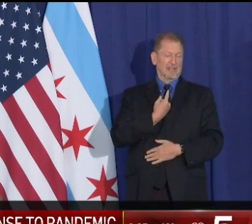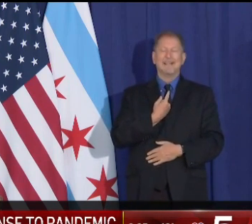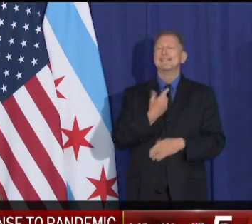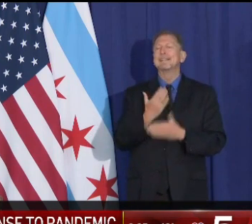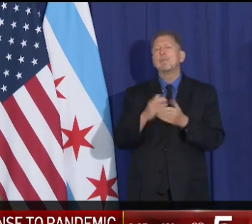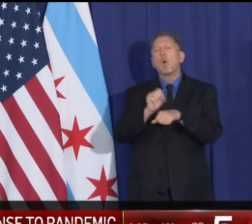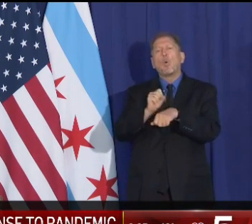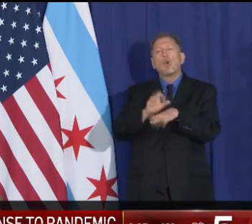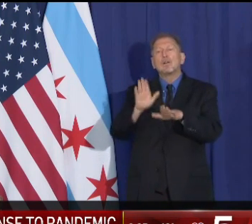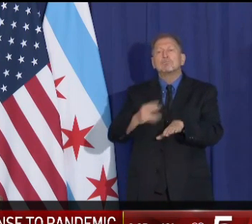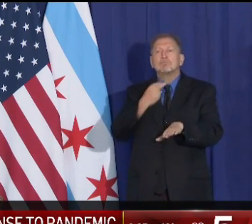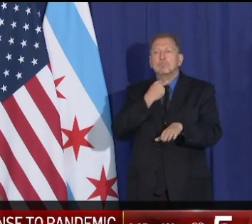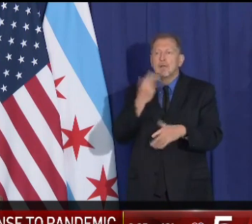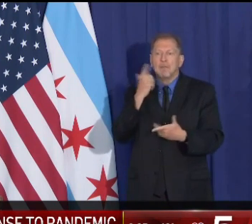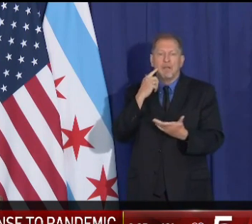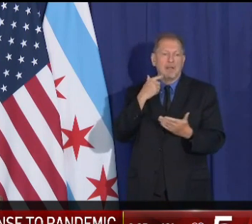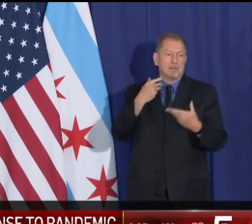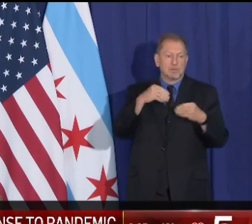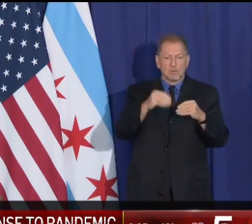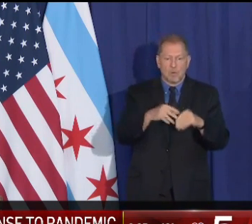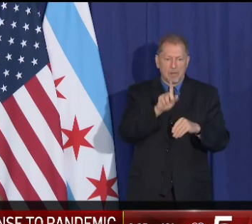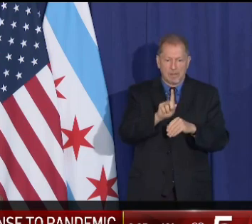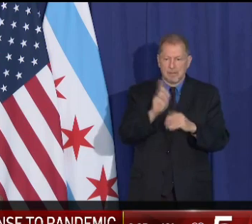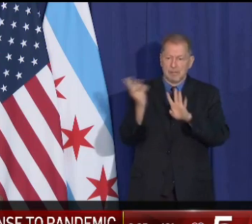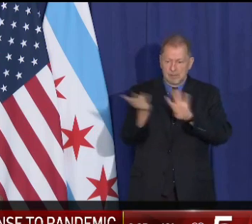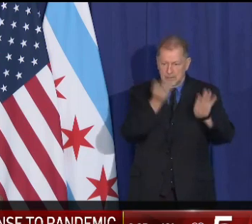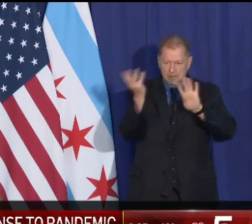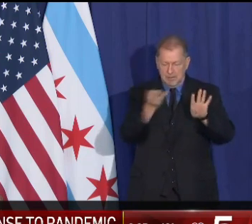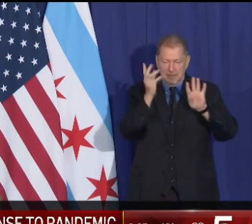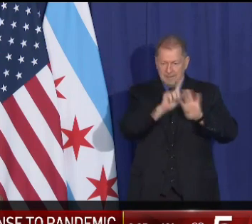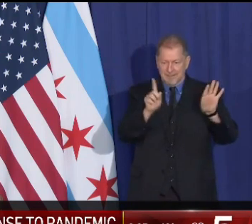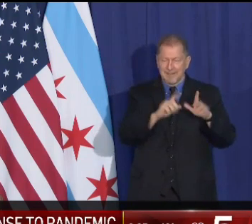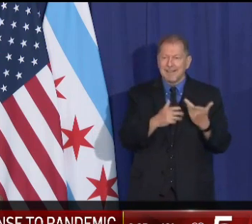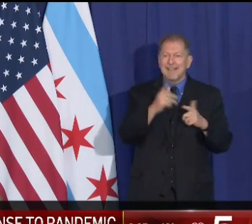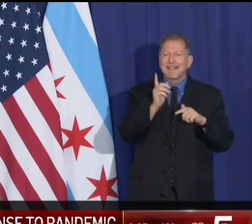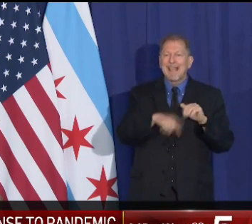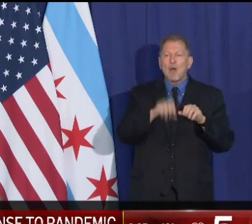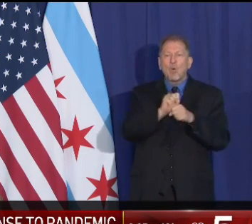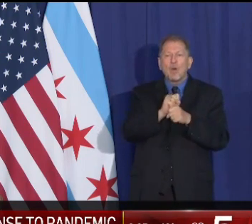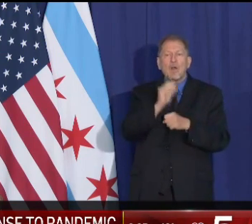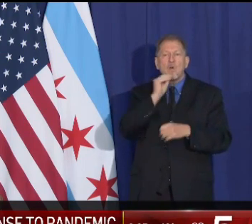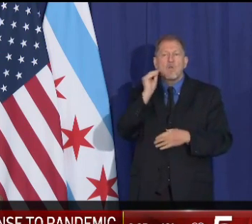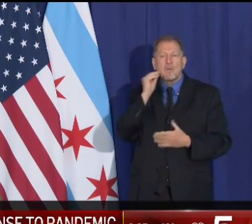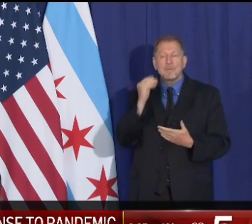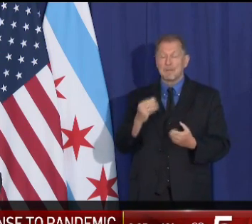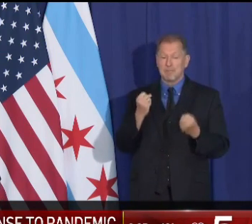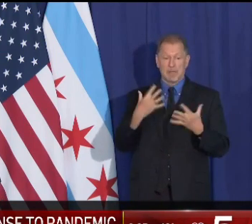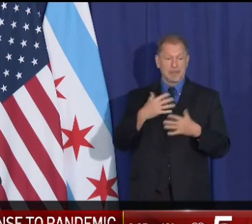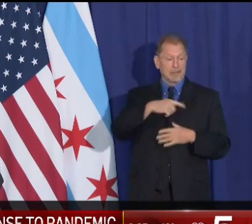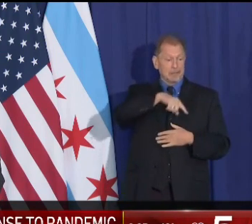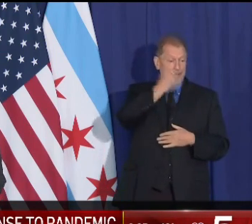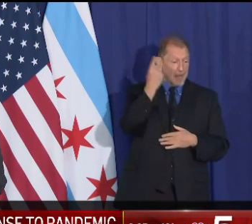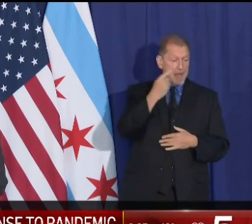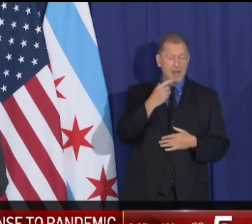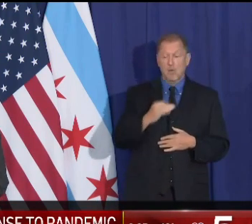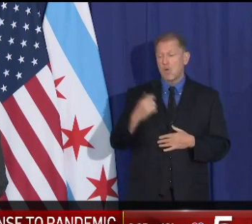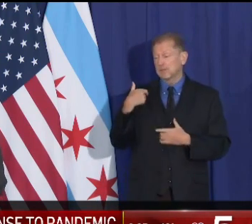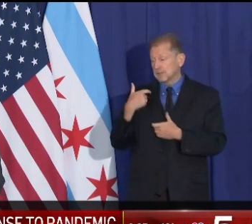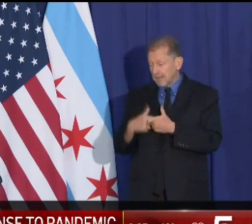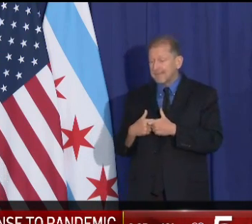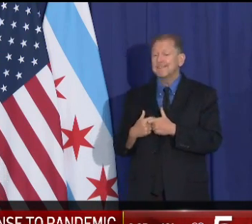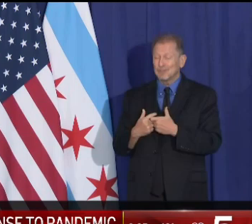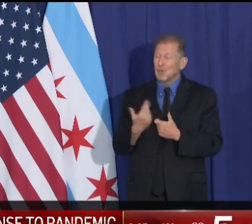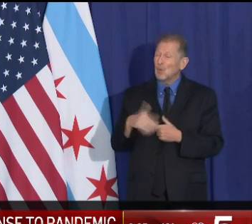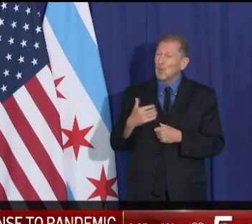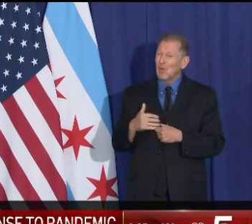can't work from home, many of whom are black and Latinx and have already been disproportionately impacted by this